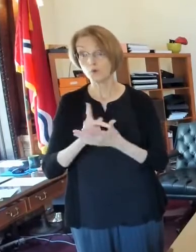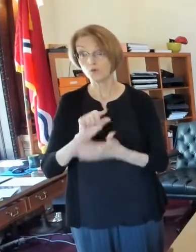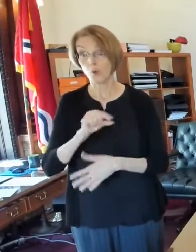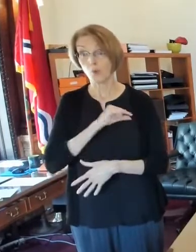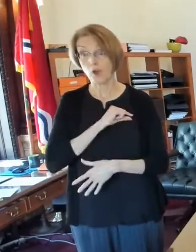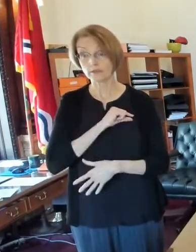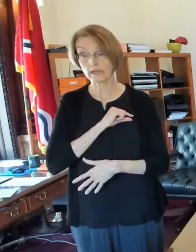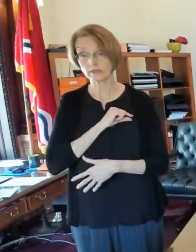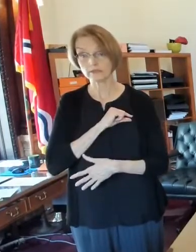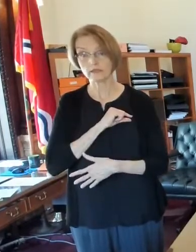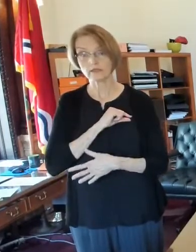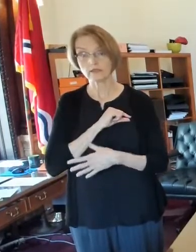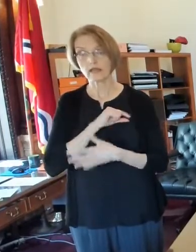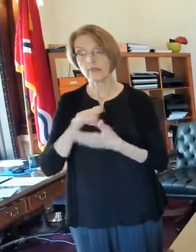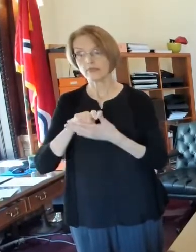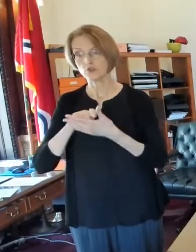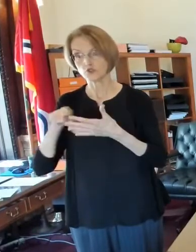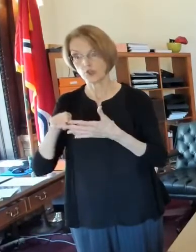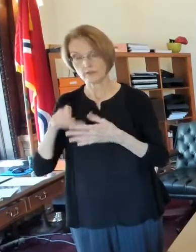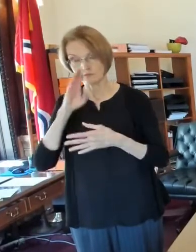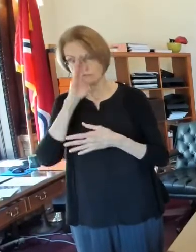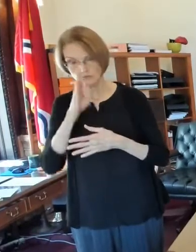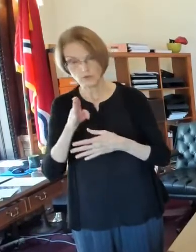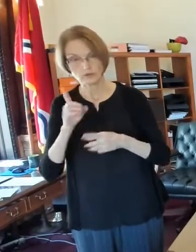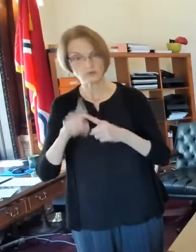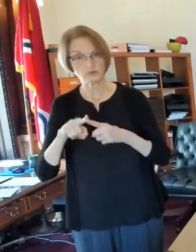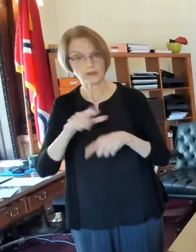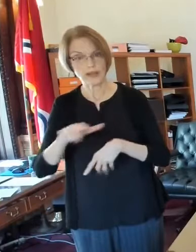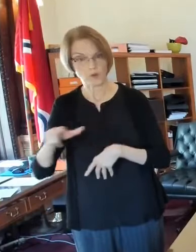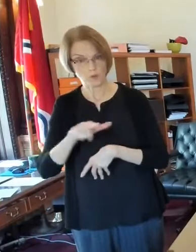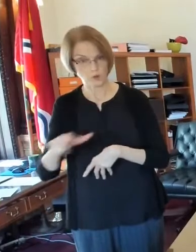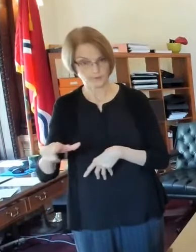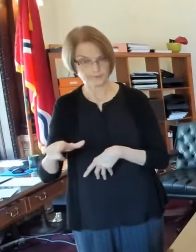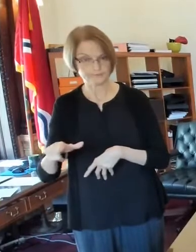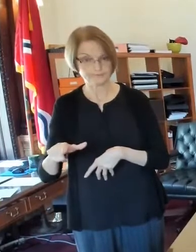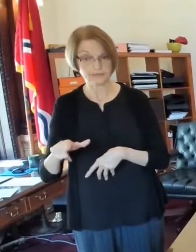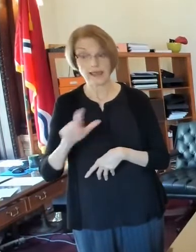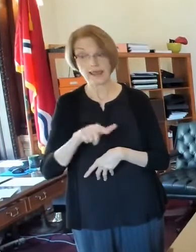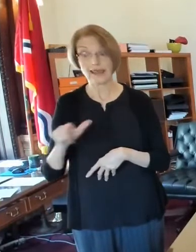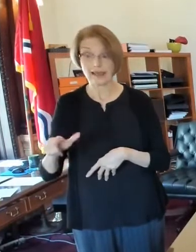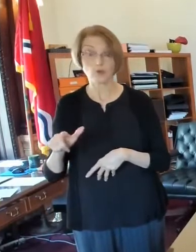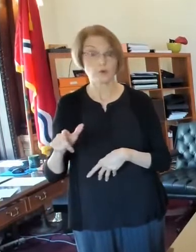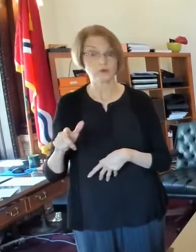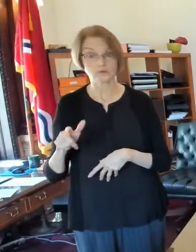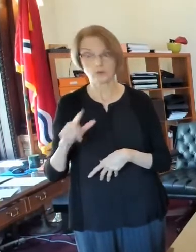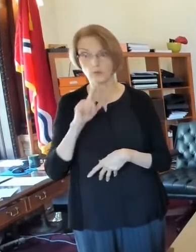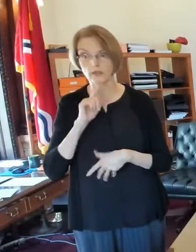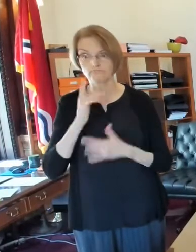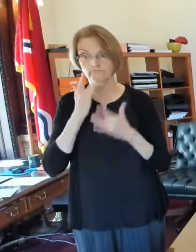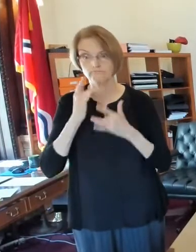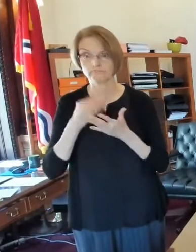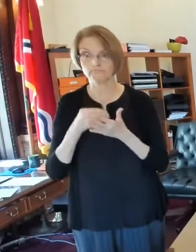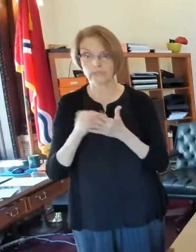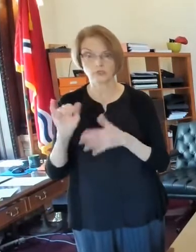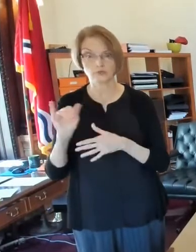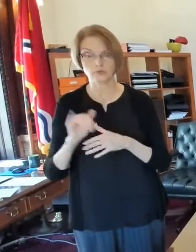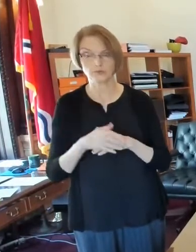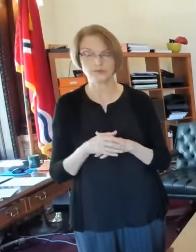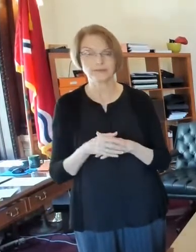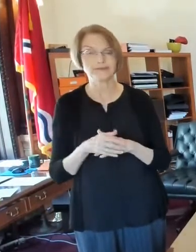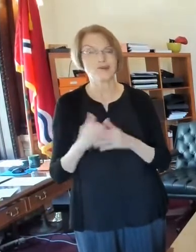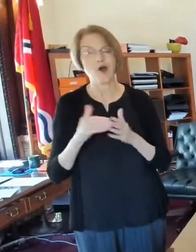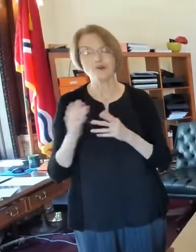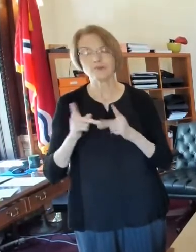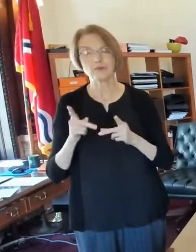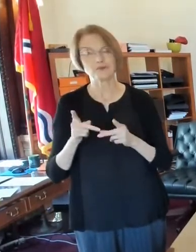goes directly to the landlord so that the landlord gets their rent. You know, landlords are hurting too. And I know sometimes there's not a lot of sympathy